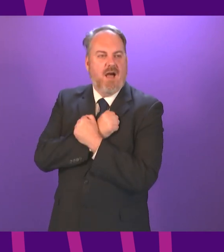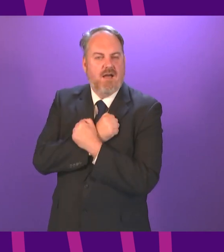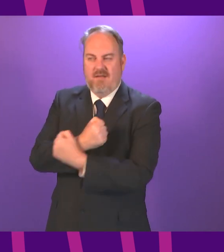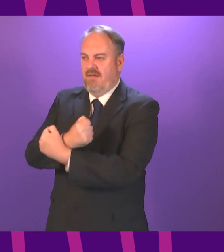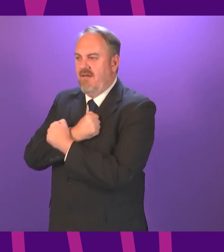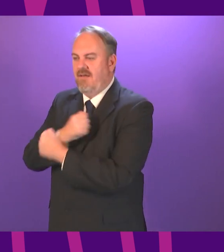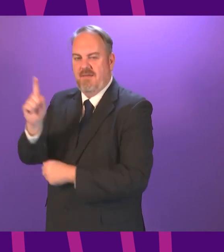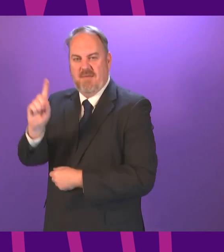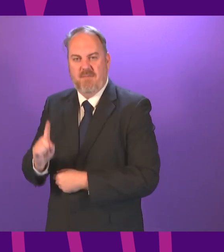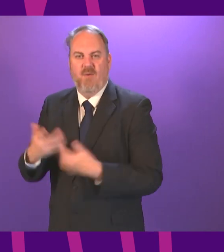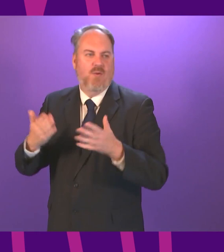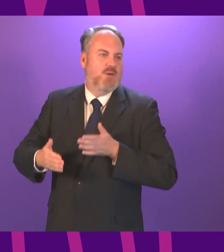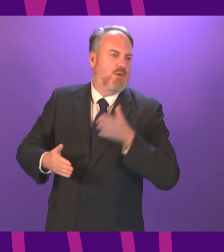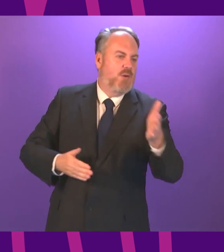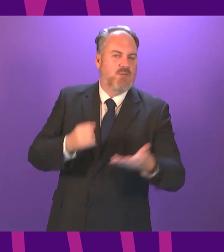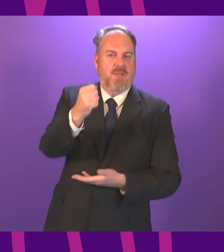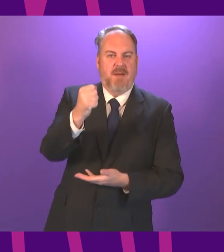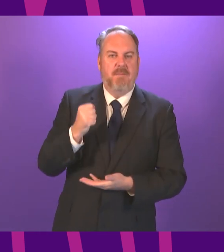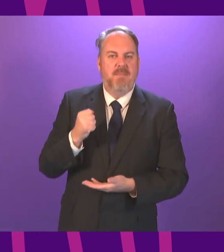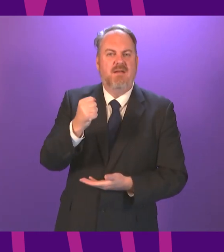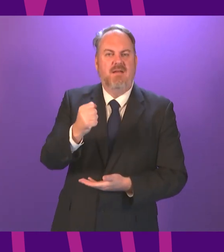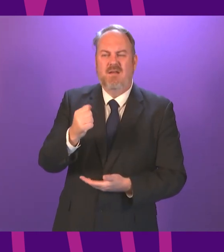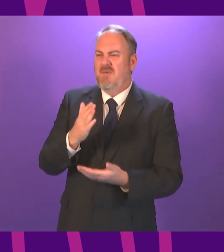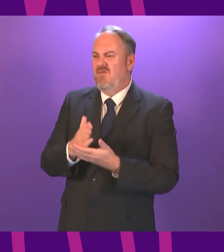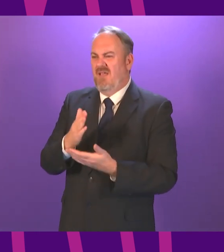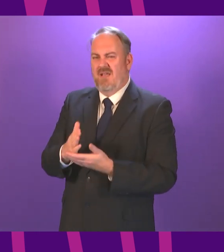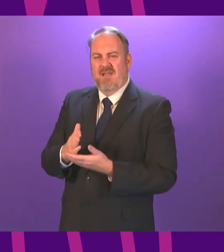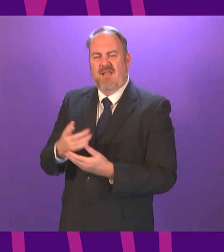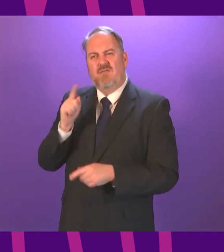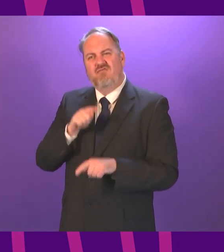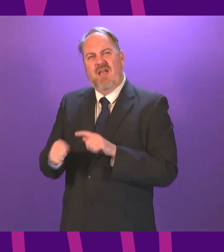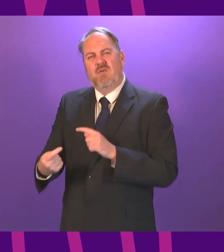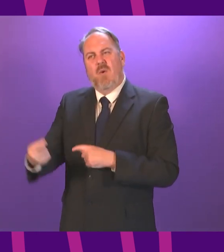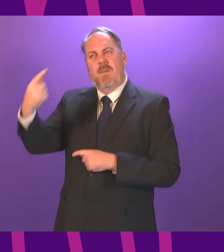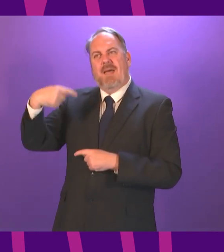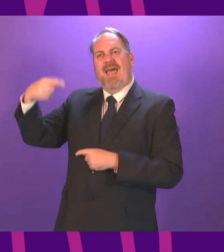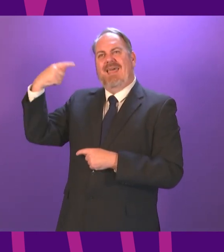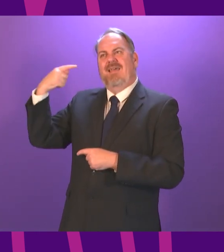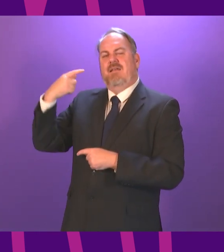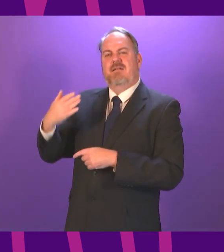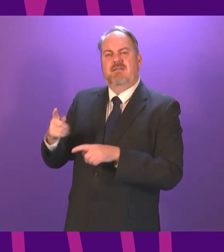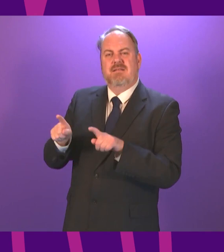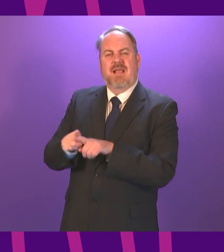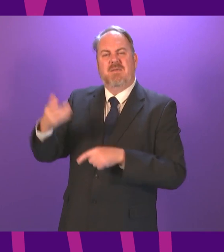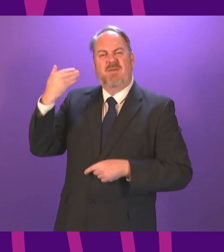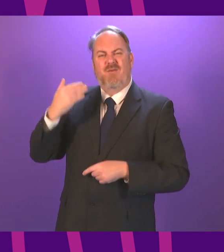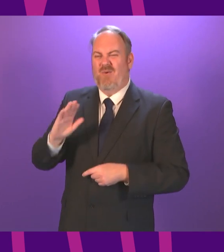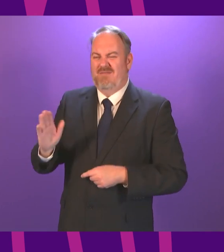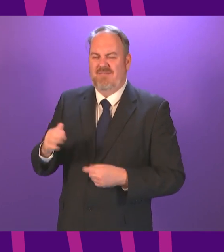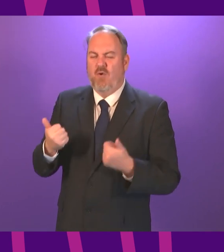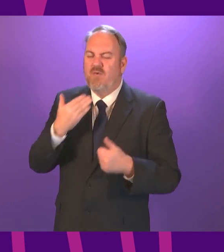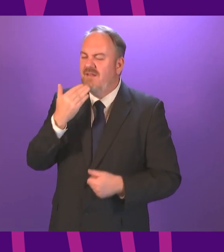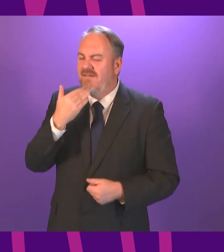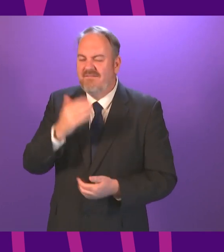many of them as we chose. But aspiring to get back to life before the pandemic is a low bar to set because before the